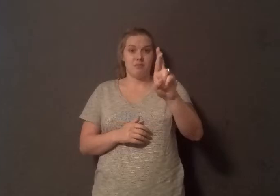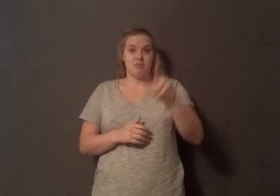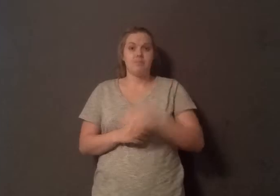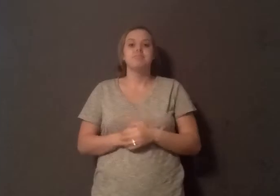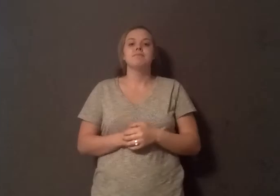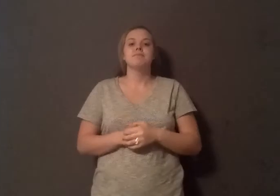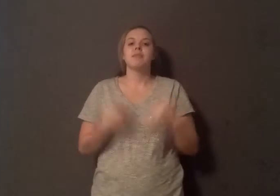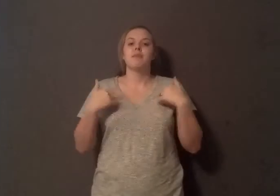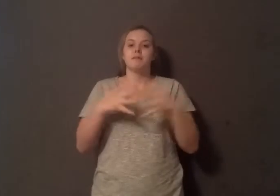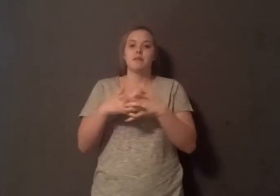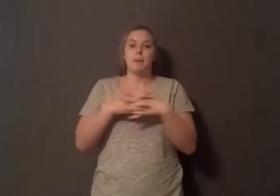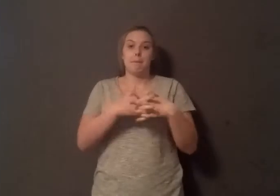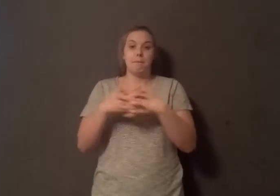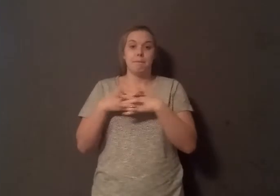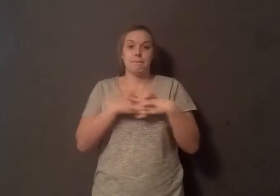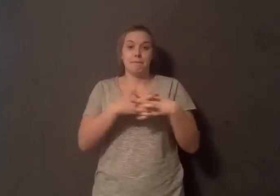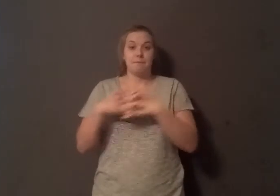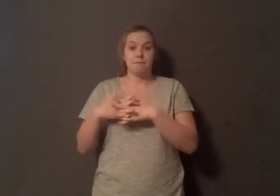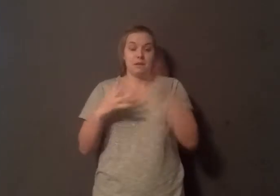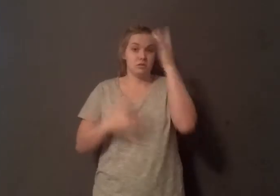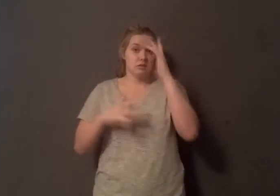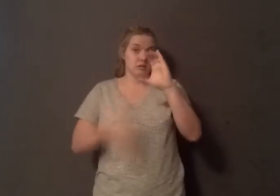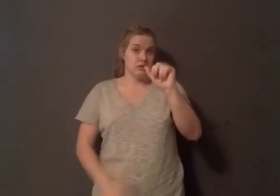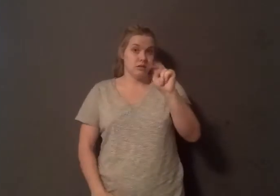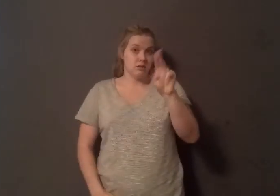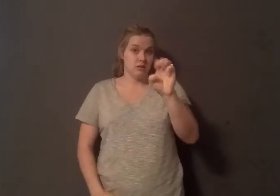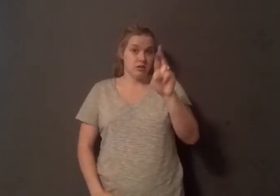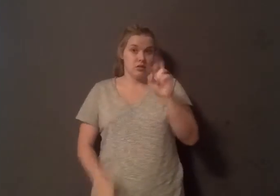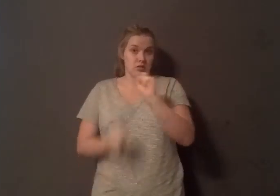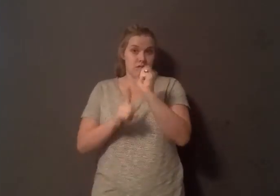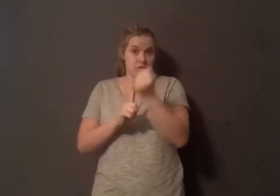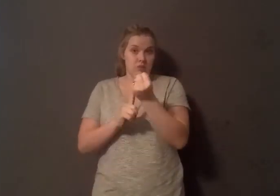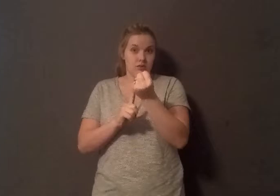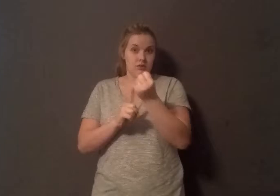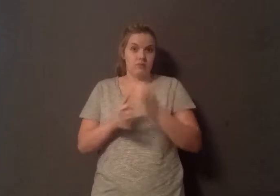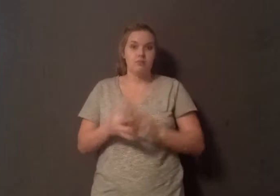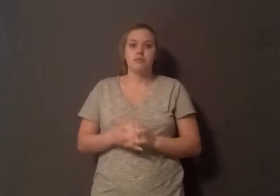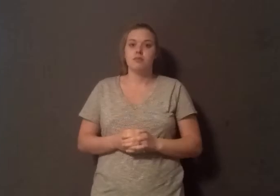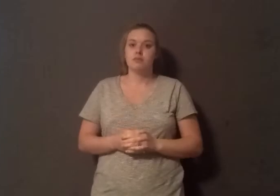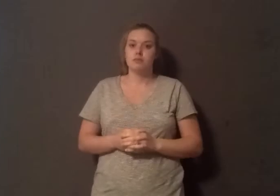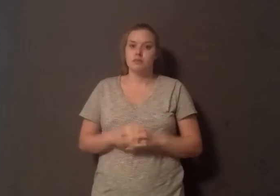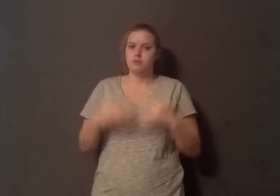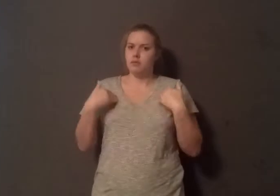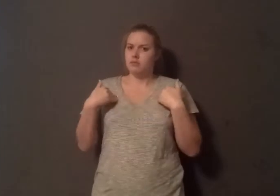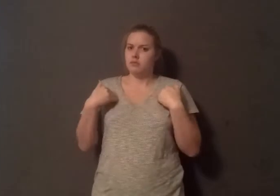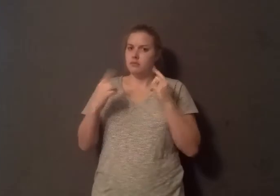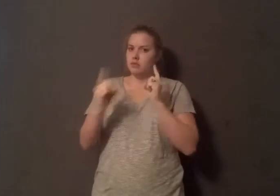So we just went in for the interview with the American Cancer Society rep, and the security guard said there is no interview scheduled. So I went into my